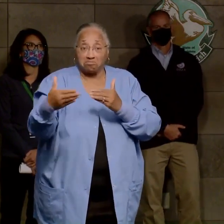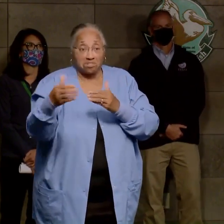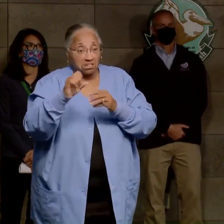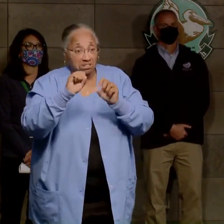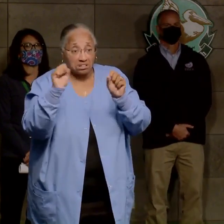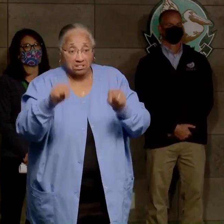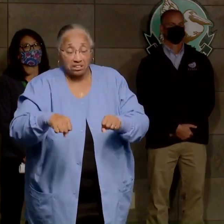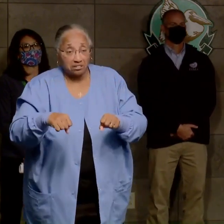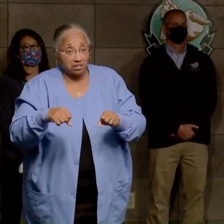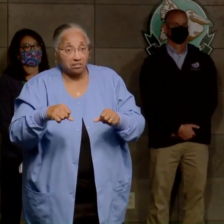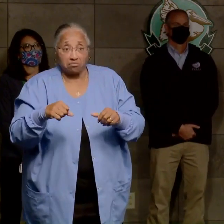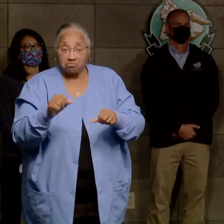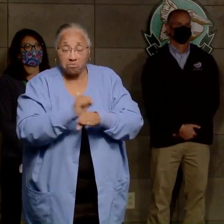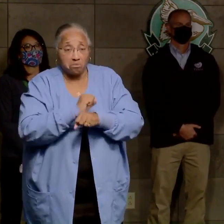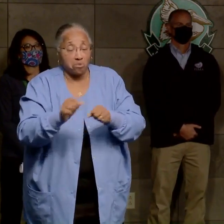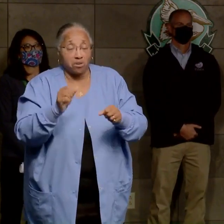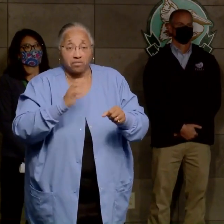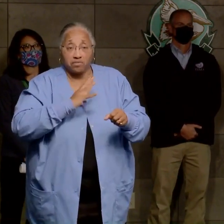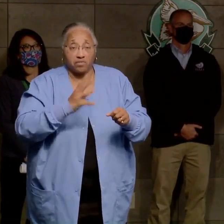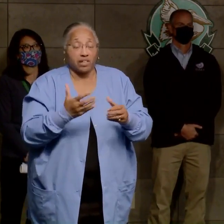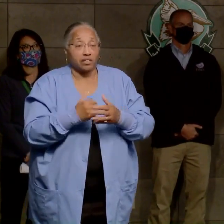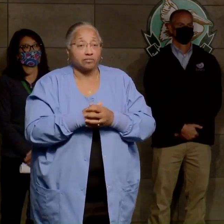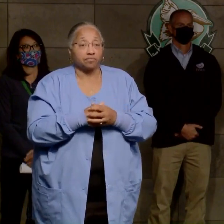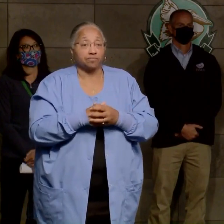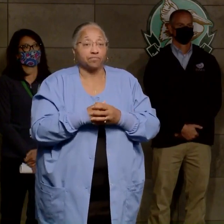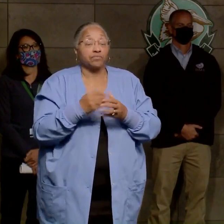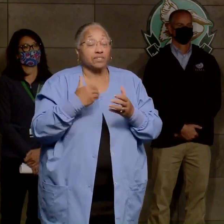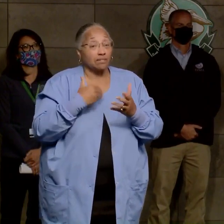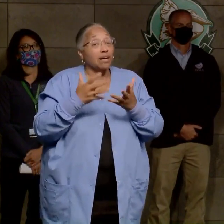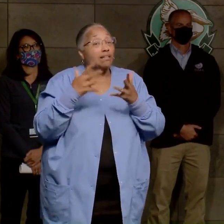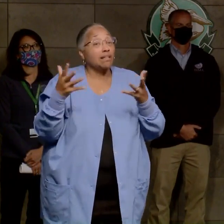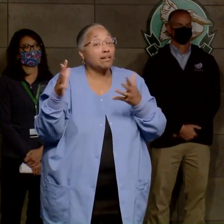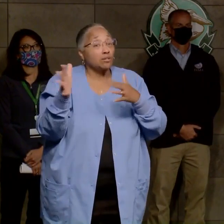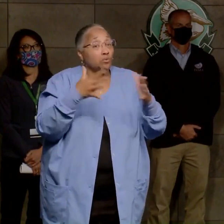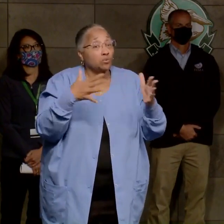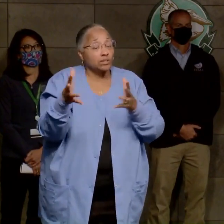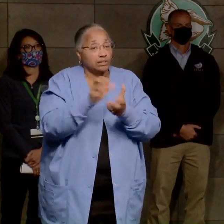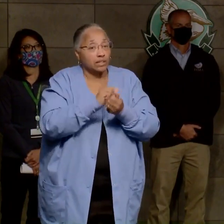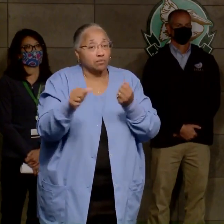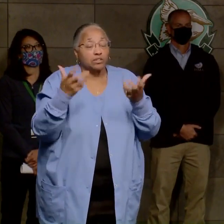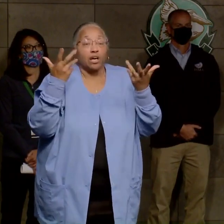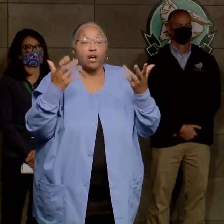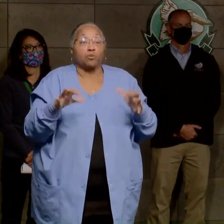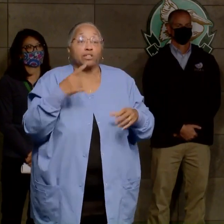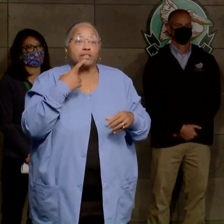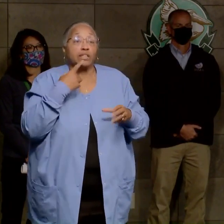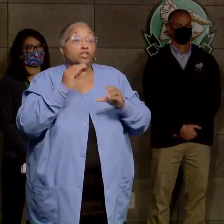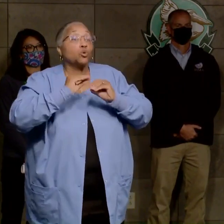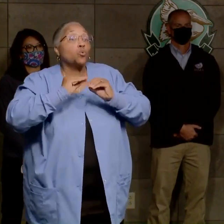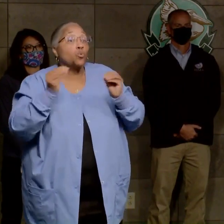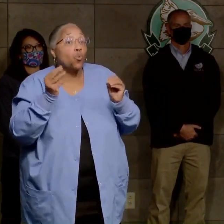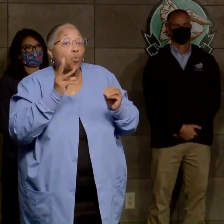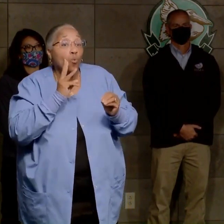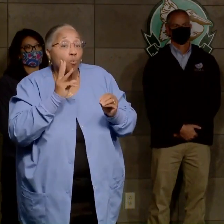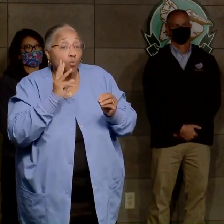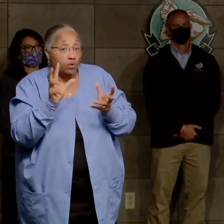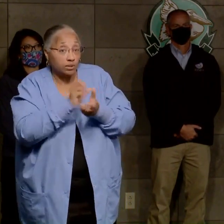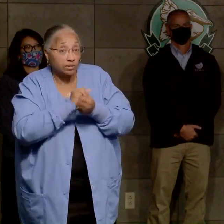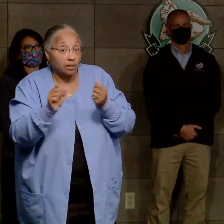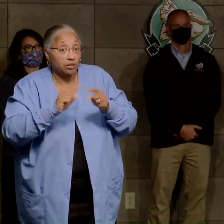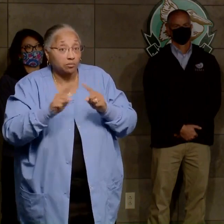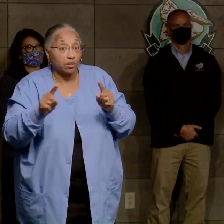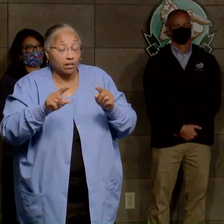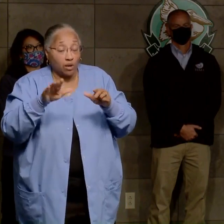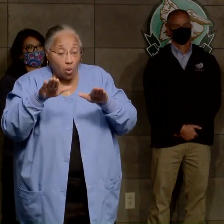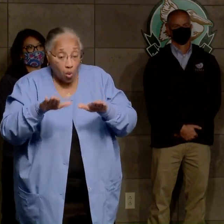very well. Now, there's significant wind damage, and I don't want to say there's no water damage because there is in certain low-lying